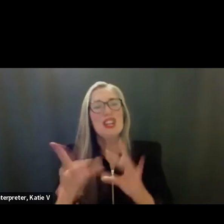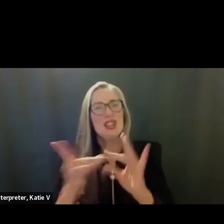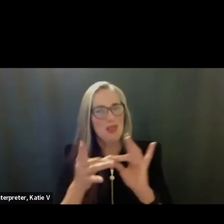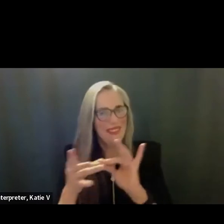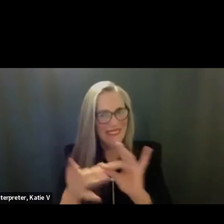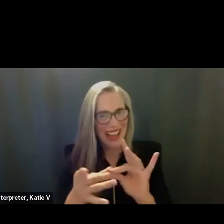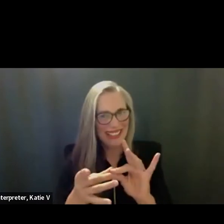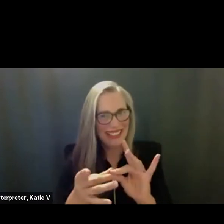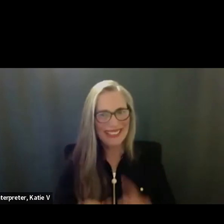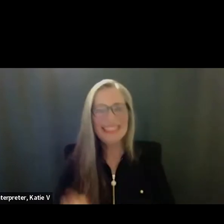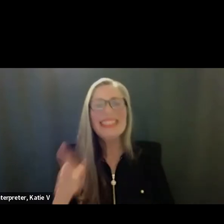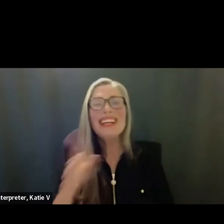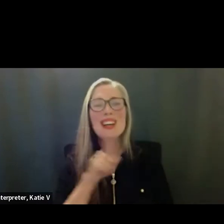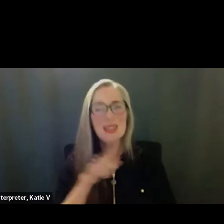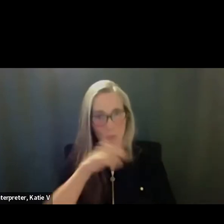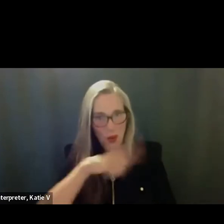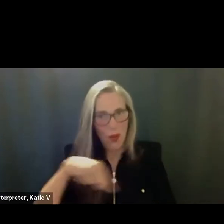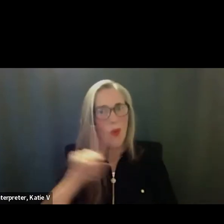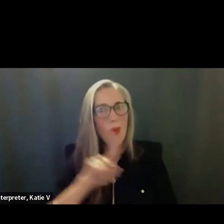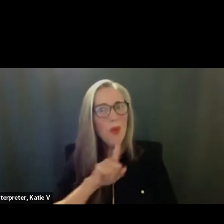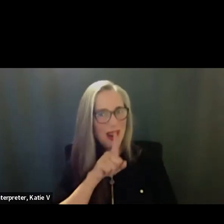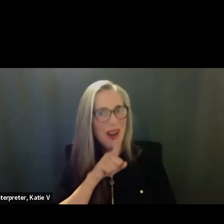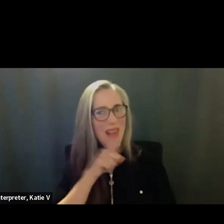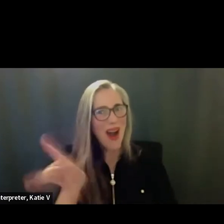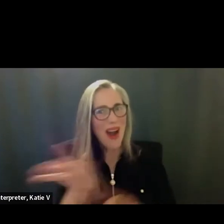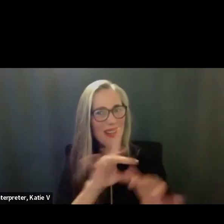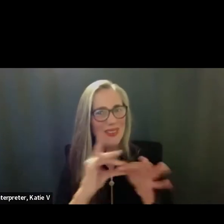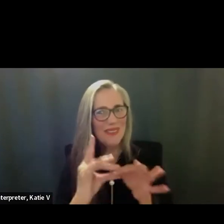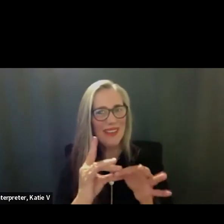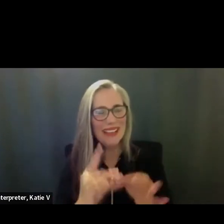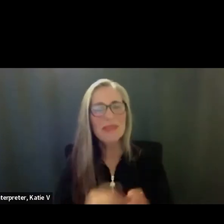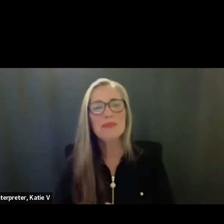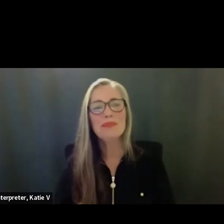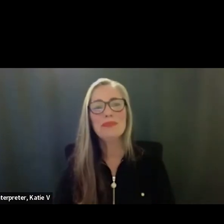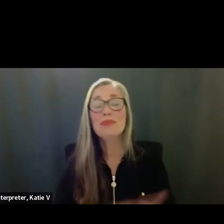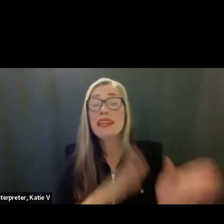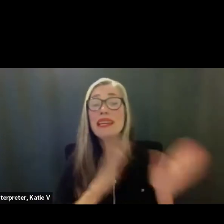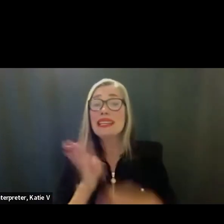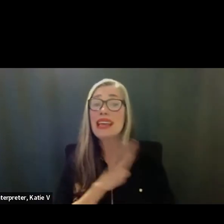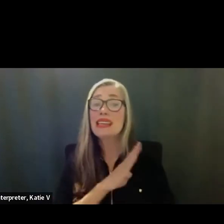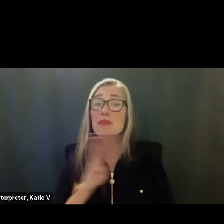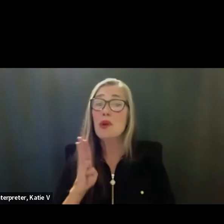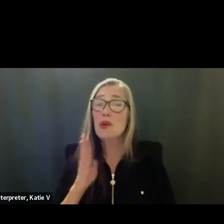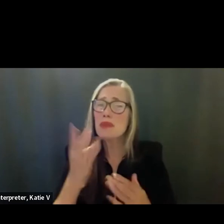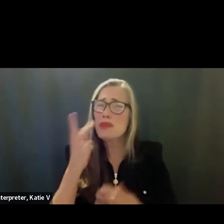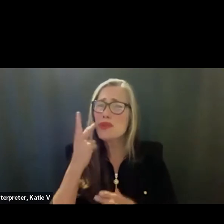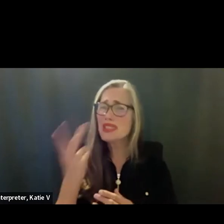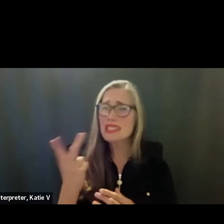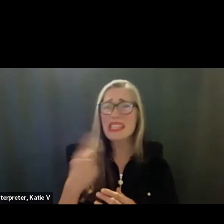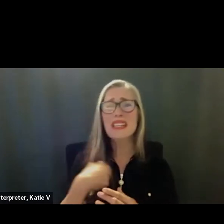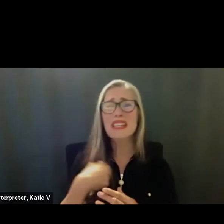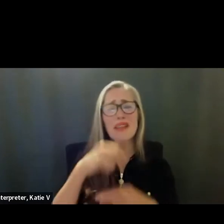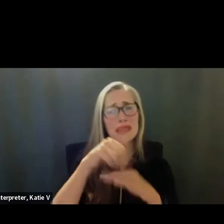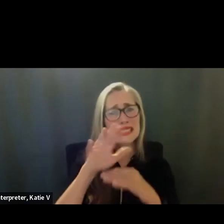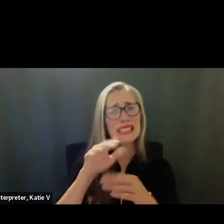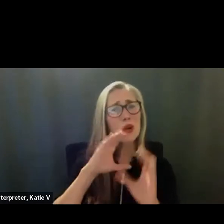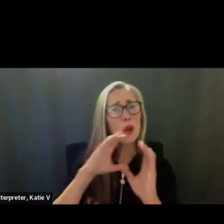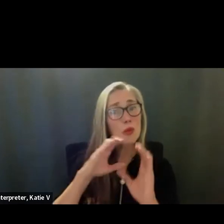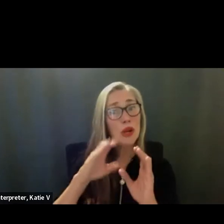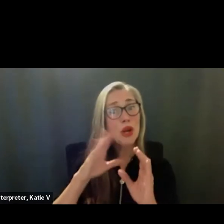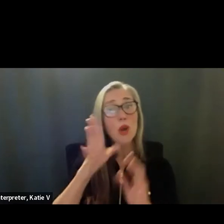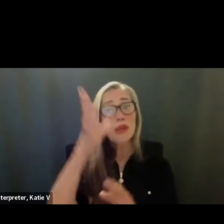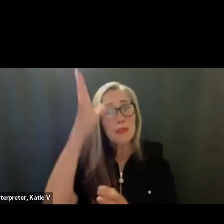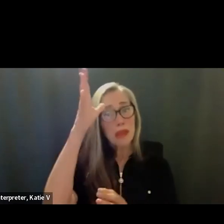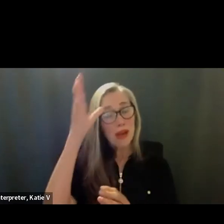Next board members, as you may have seen in my communication this week to parents and staff and to you. We're starting a new